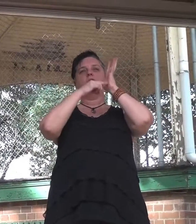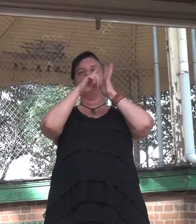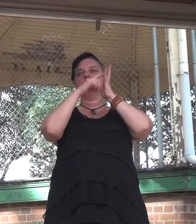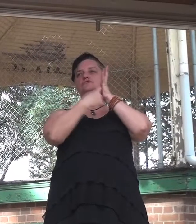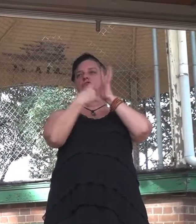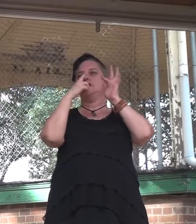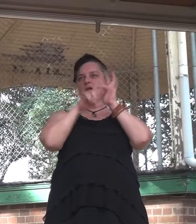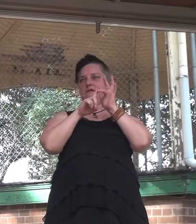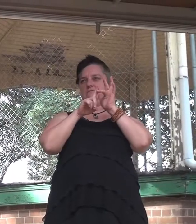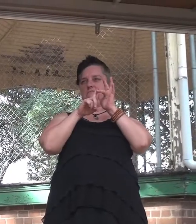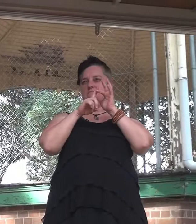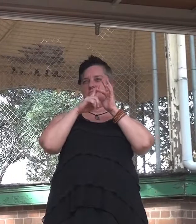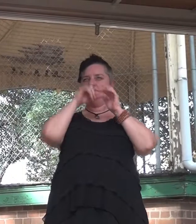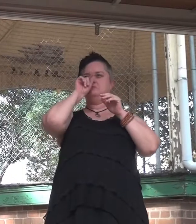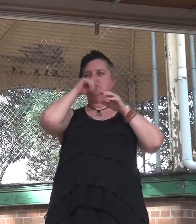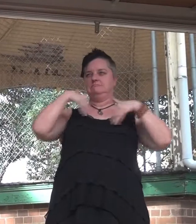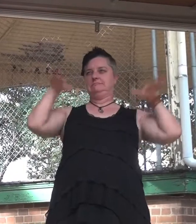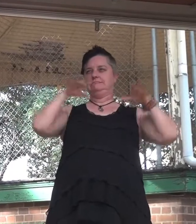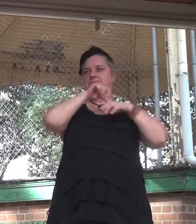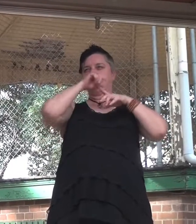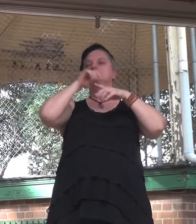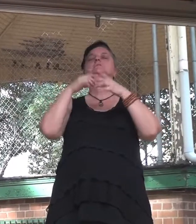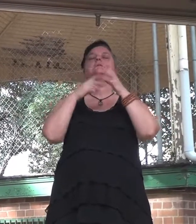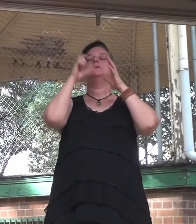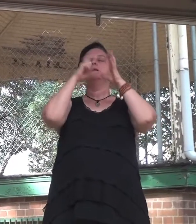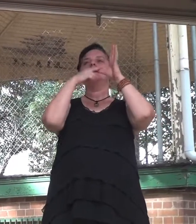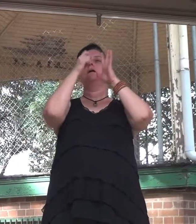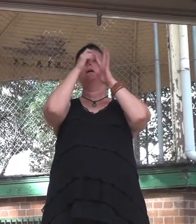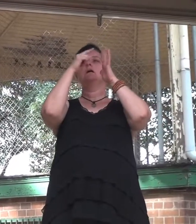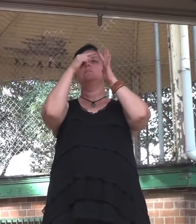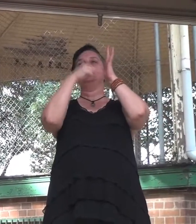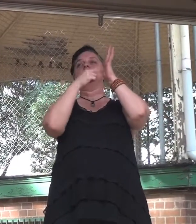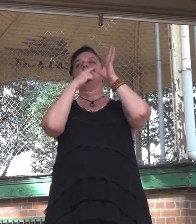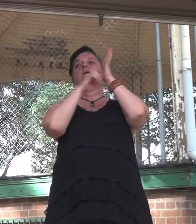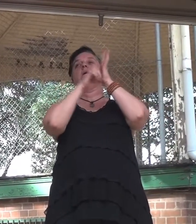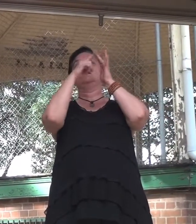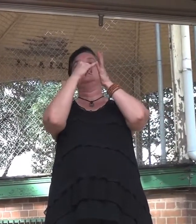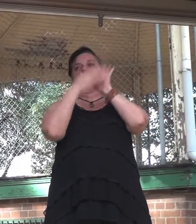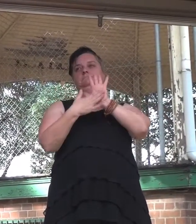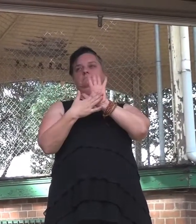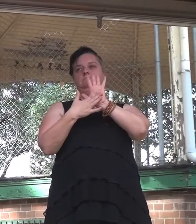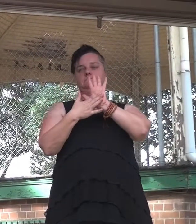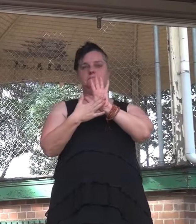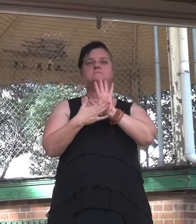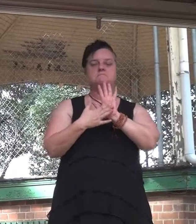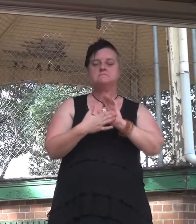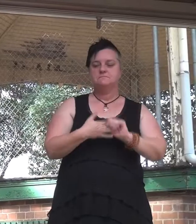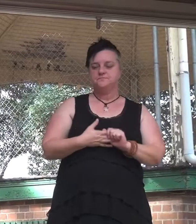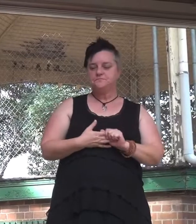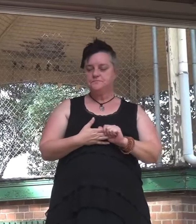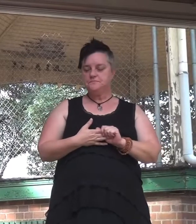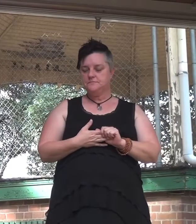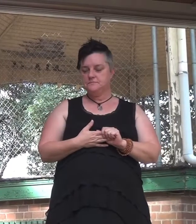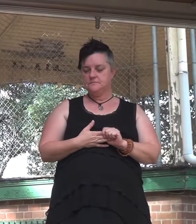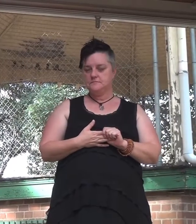Anything has a price. And let's not forget that during last week's budget coverage, many of I'm sure, listened to the ABC, how